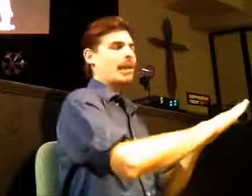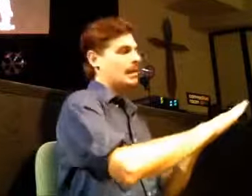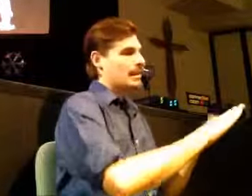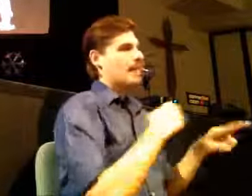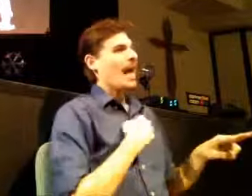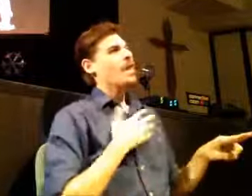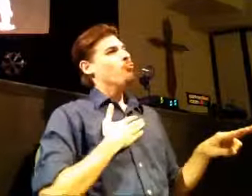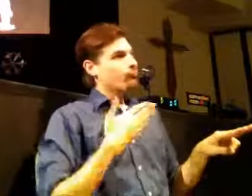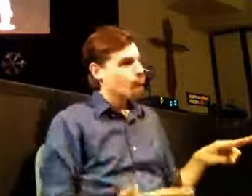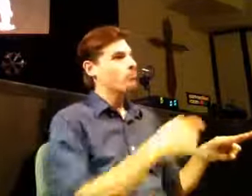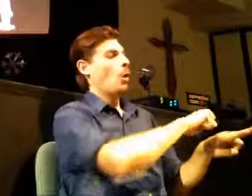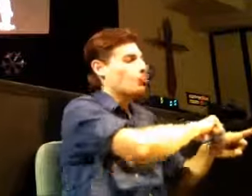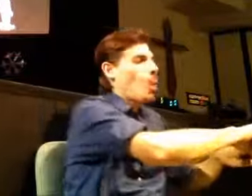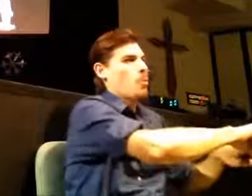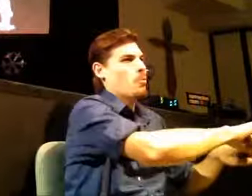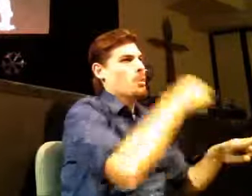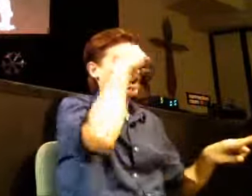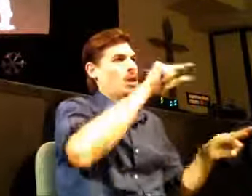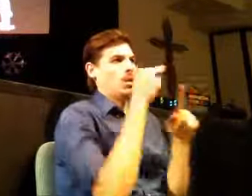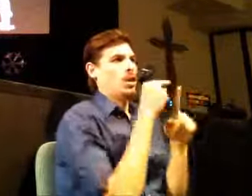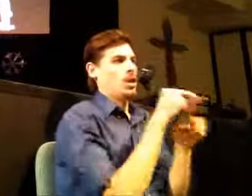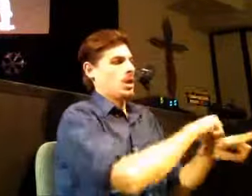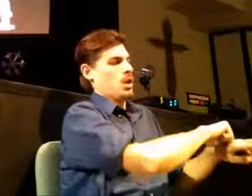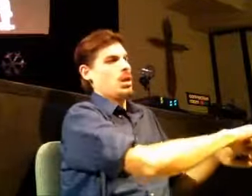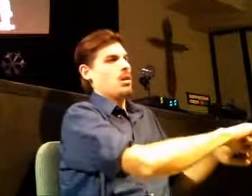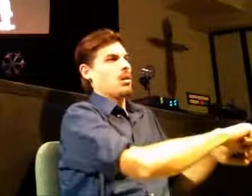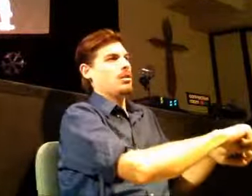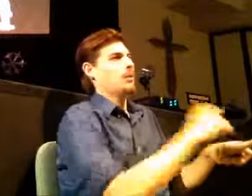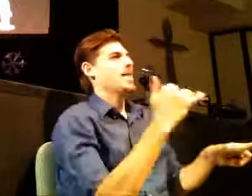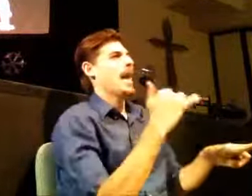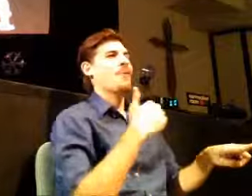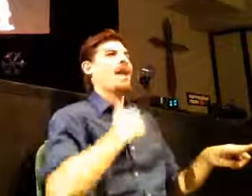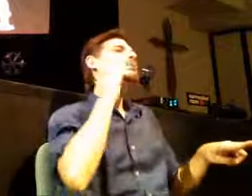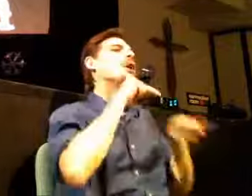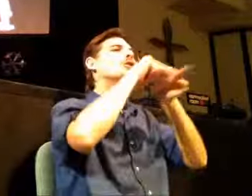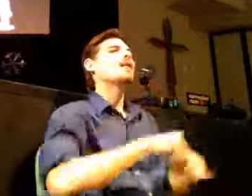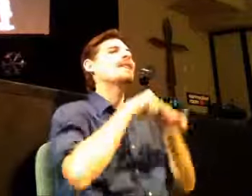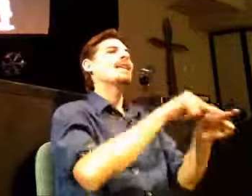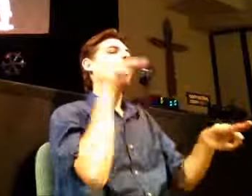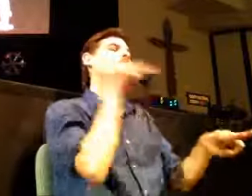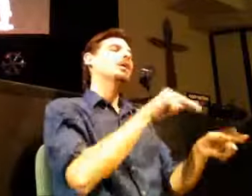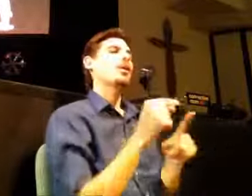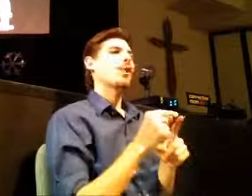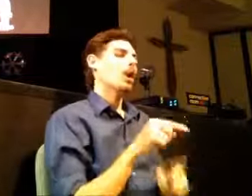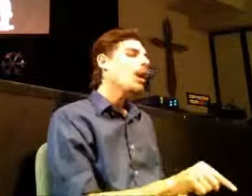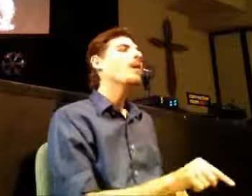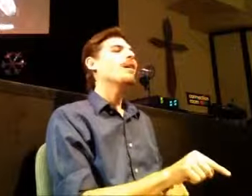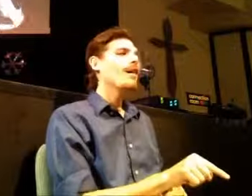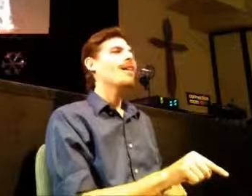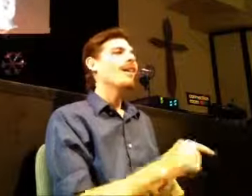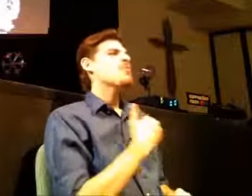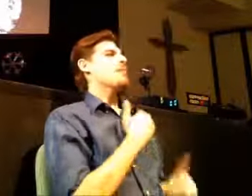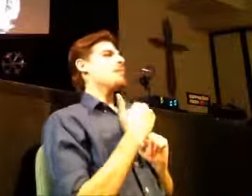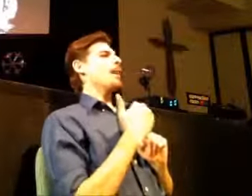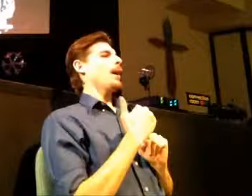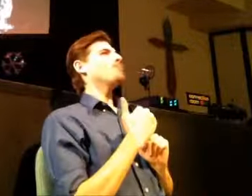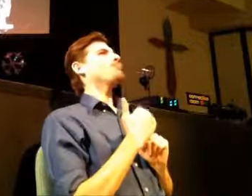that means something to me that marks that moment. wrote it on there. And now every time I go surfing on that surfboard, it reminds me of that moment out on the ocean where God talks to me and reminds me that I don't get to control Him,